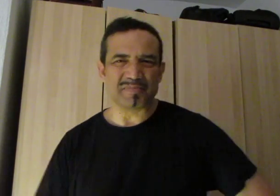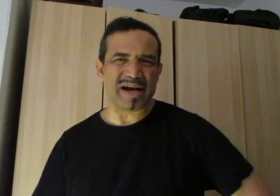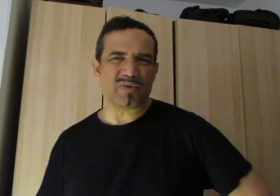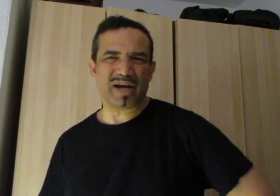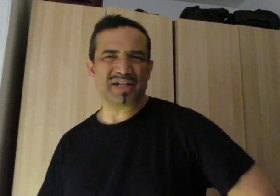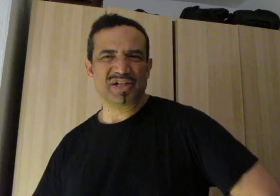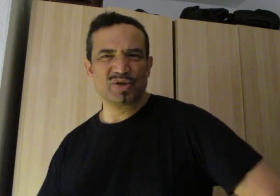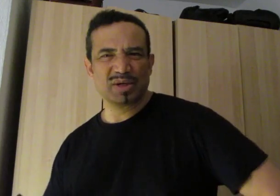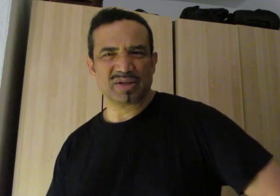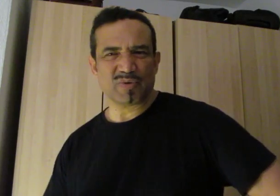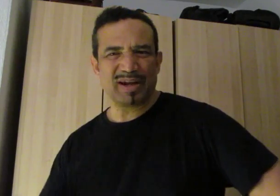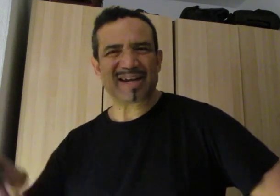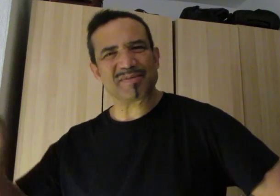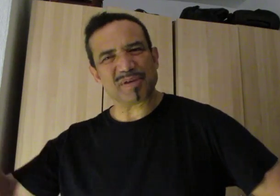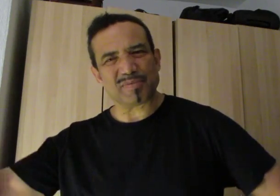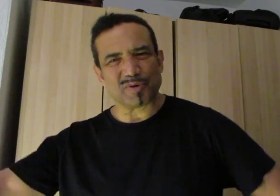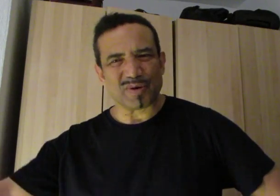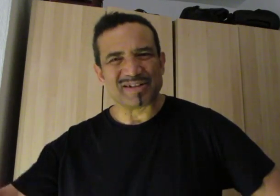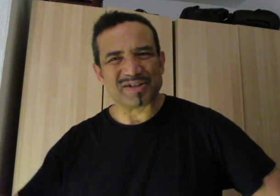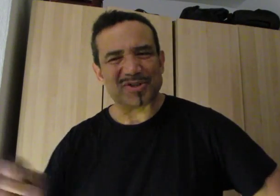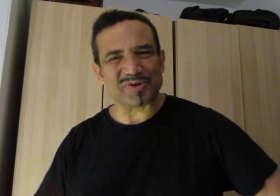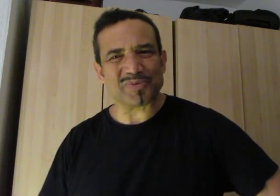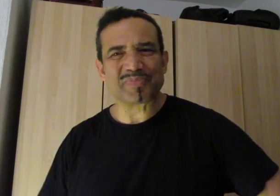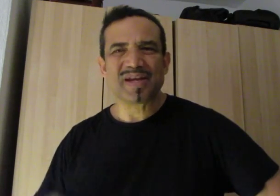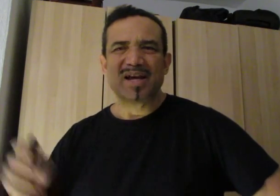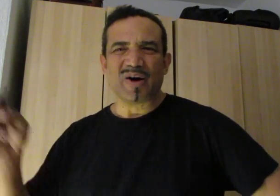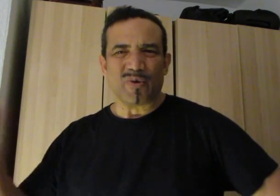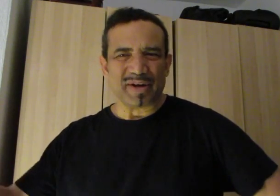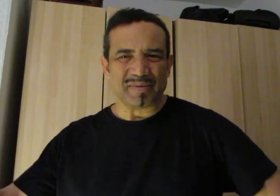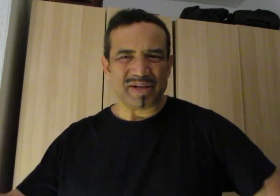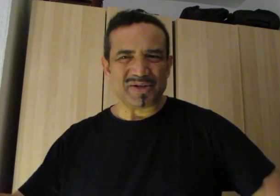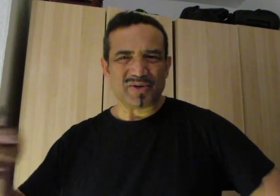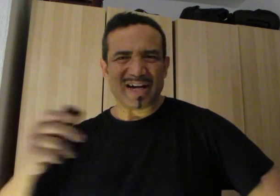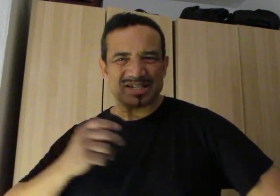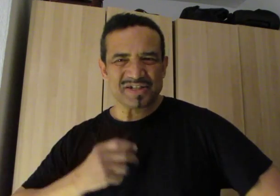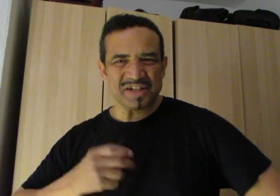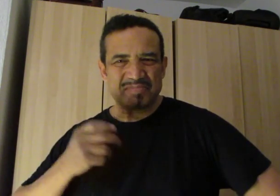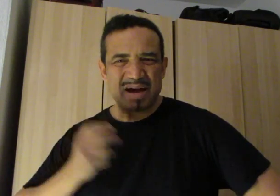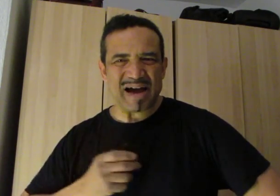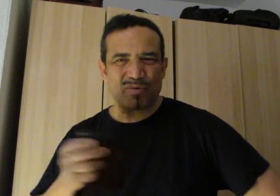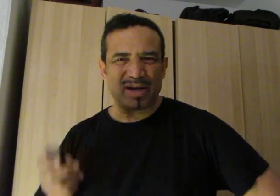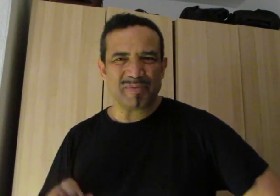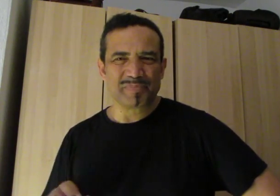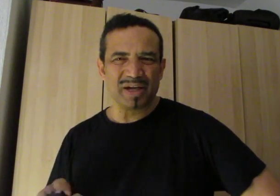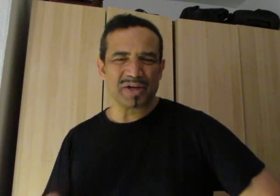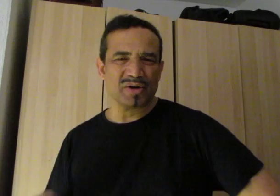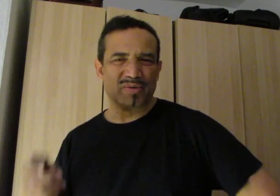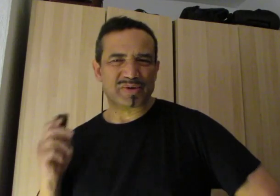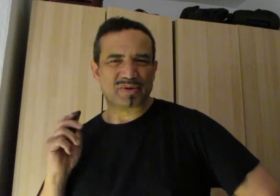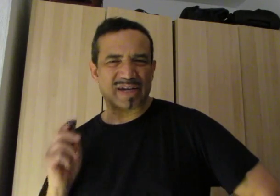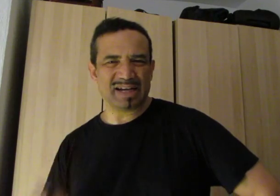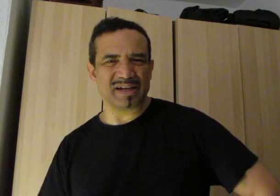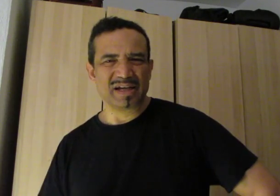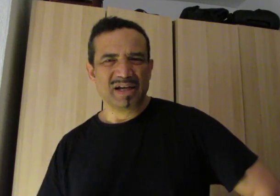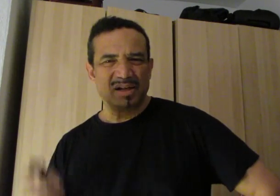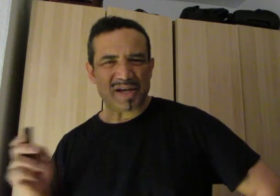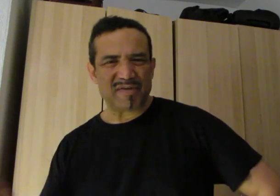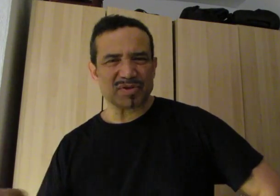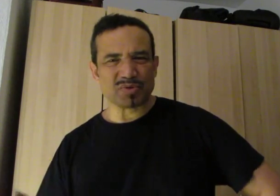it my way I didn't do it the way other people wanted to do or wanted me to do I just did it my way and you know when you can leave this